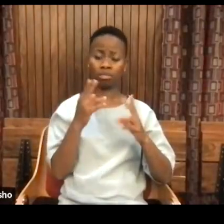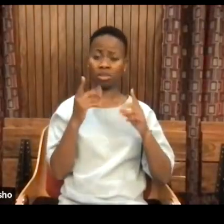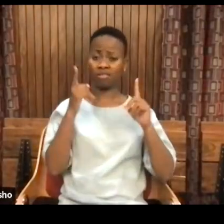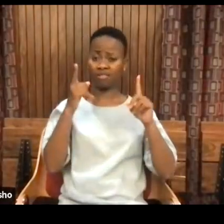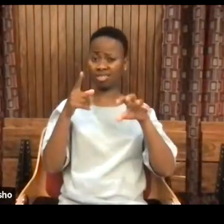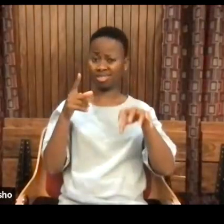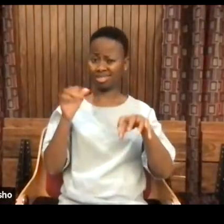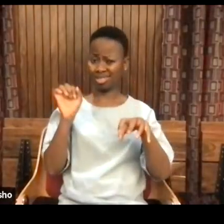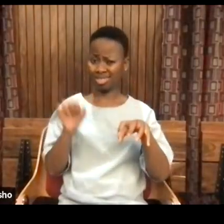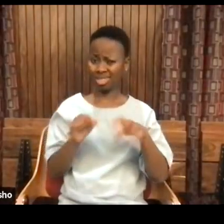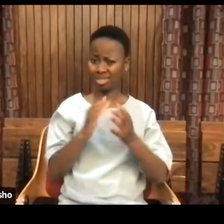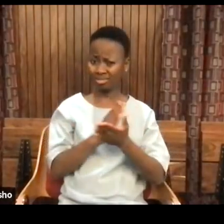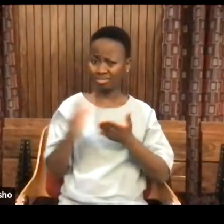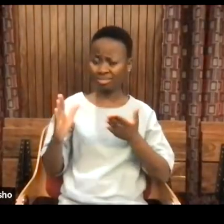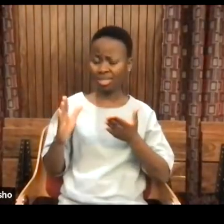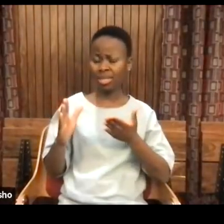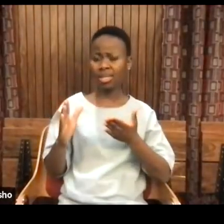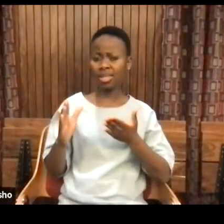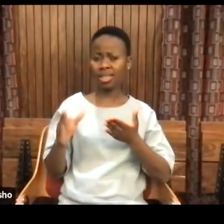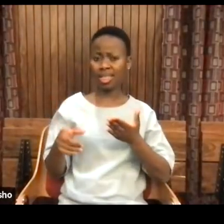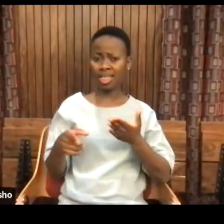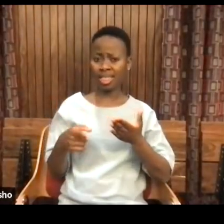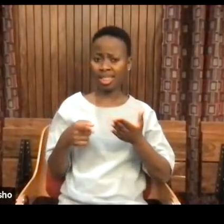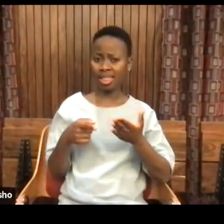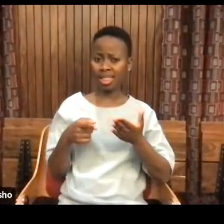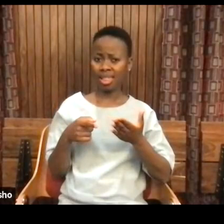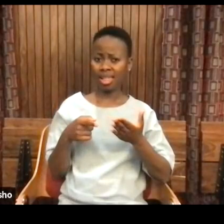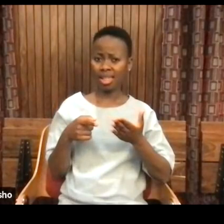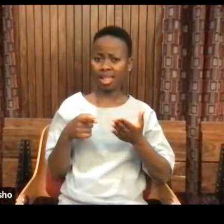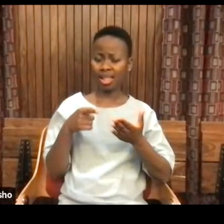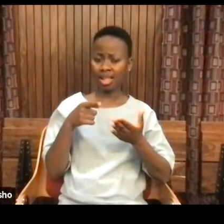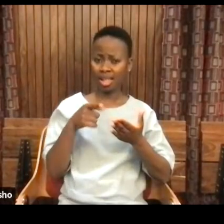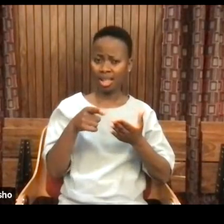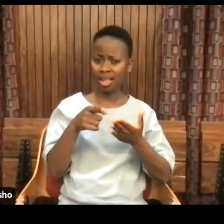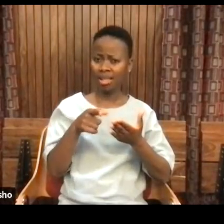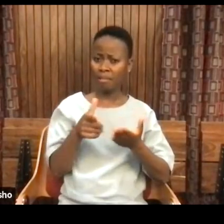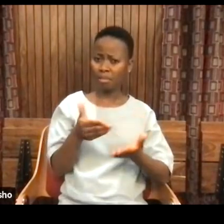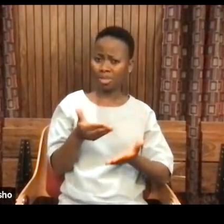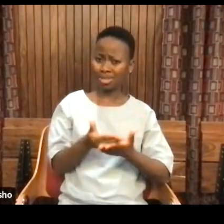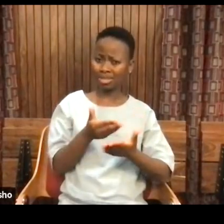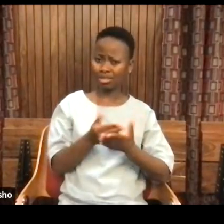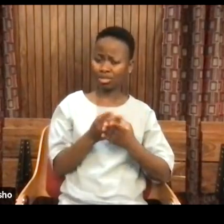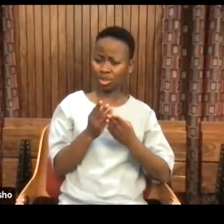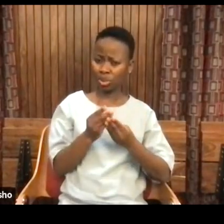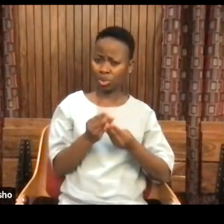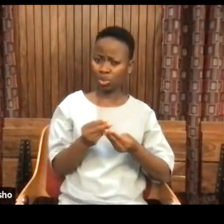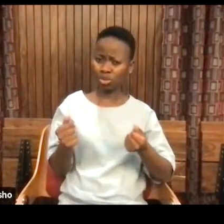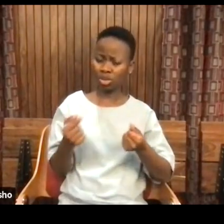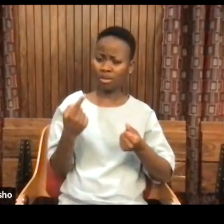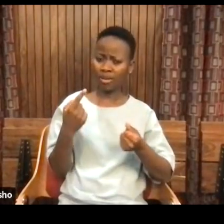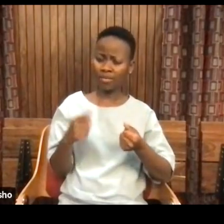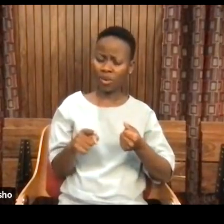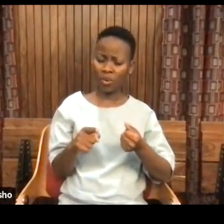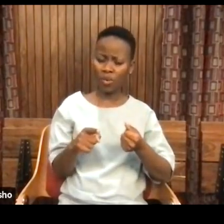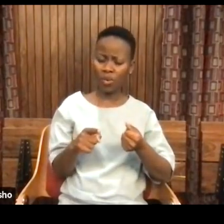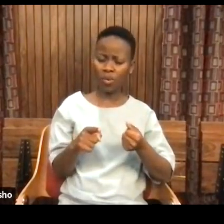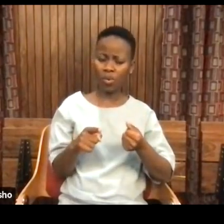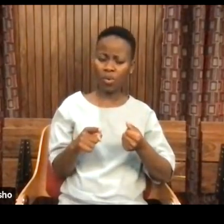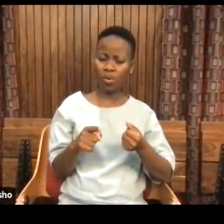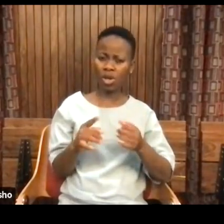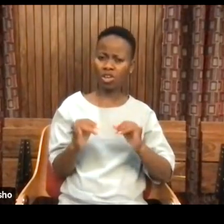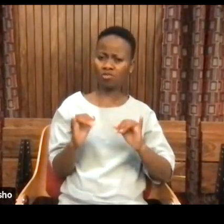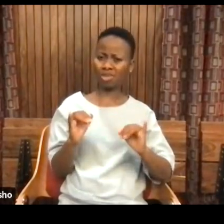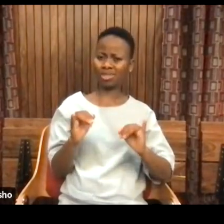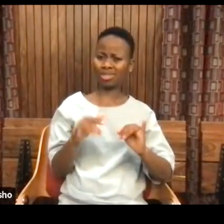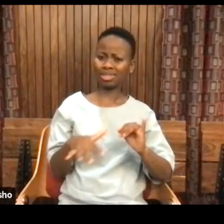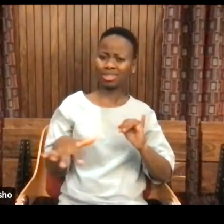shall be an adequate potential solution to the epistemic crisis,